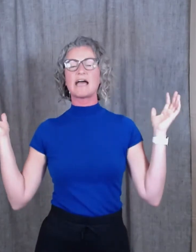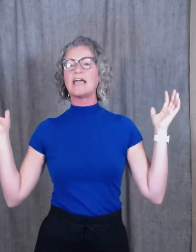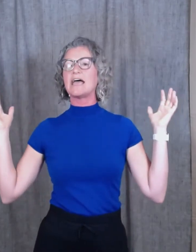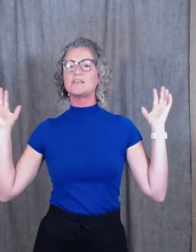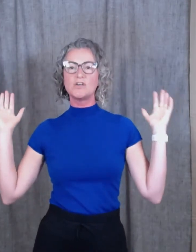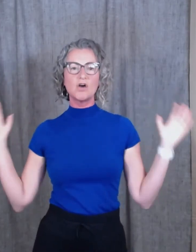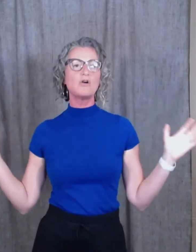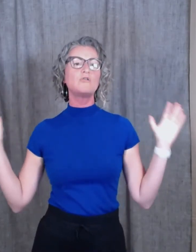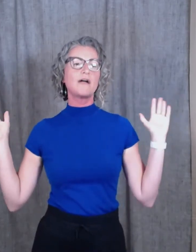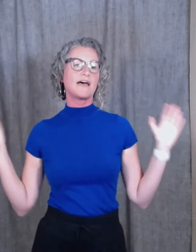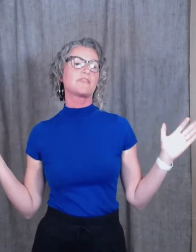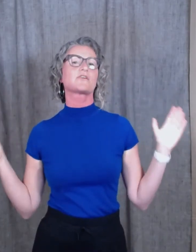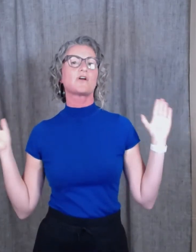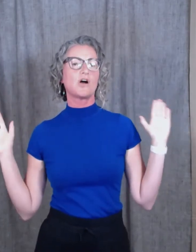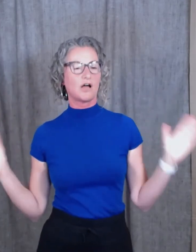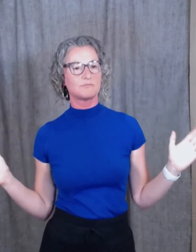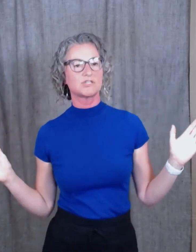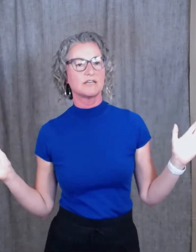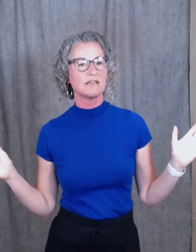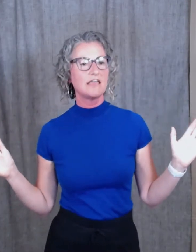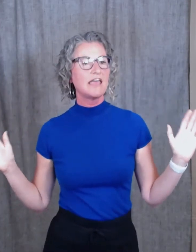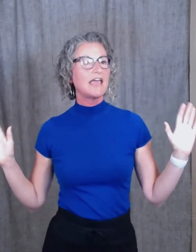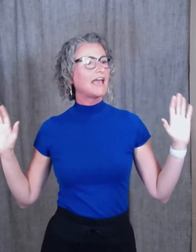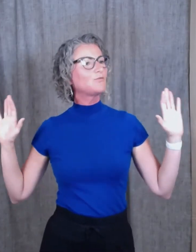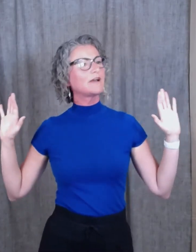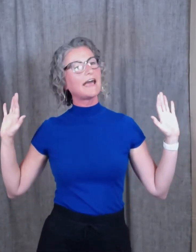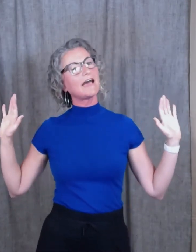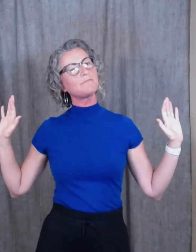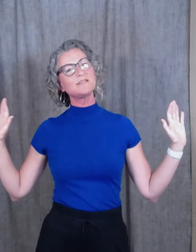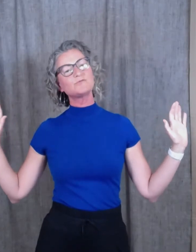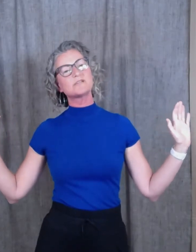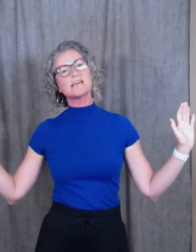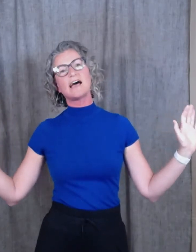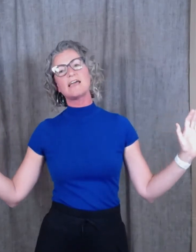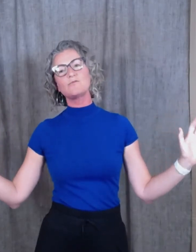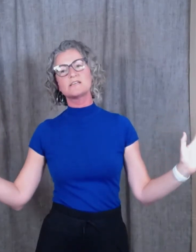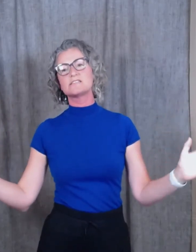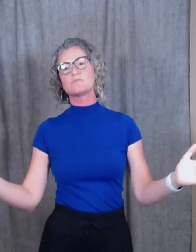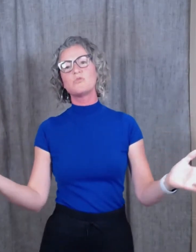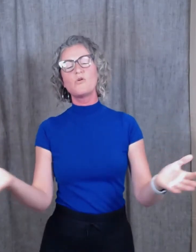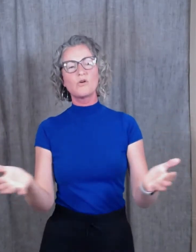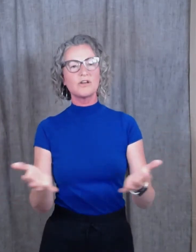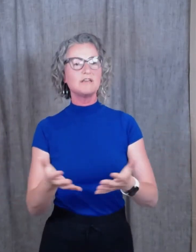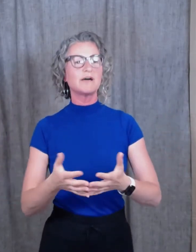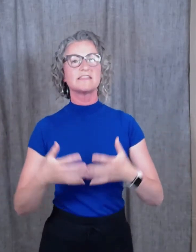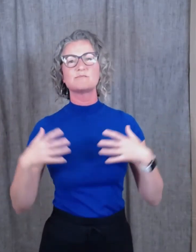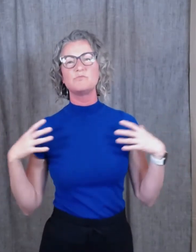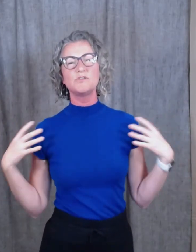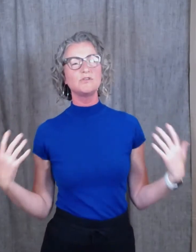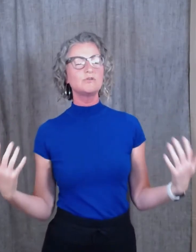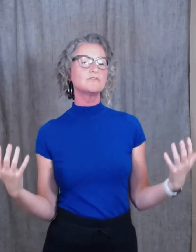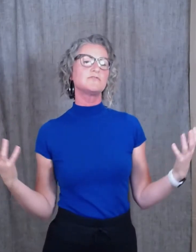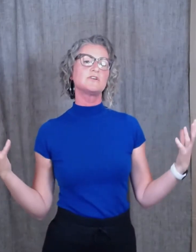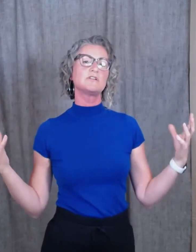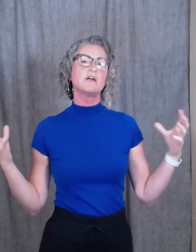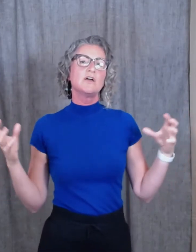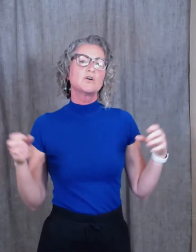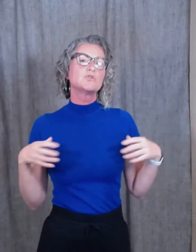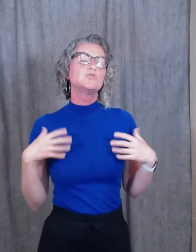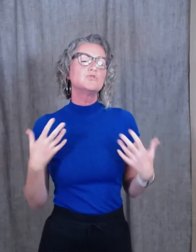I had no other option. And what happened was I was supported by this beautiful, cool